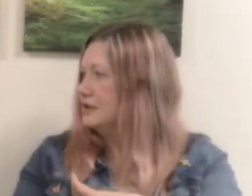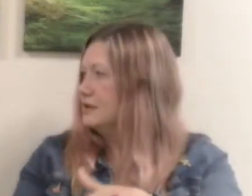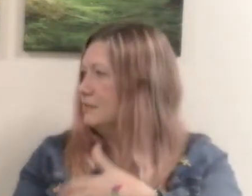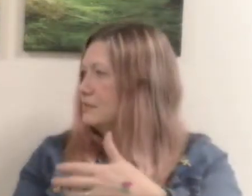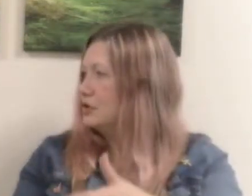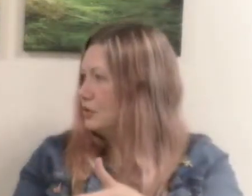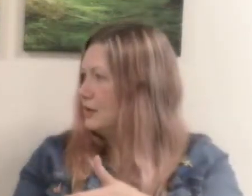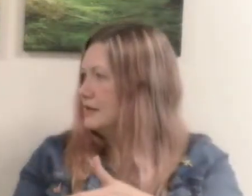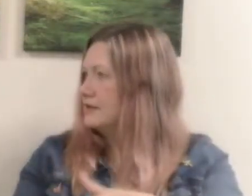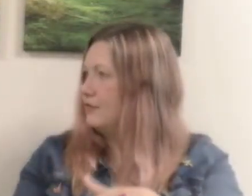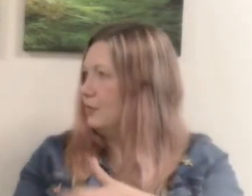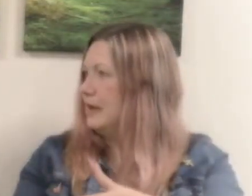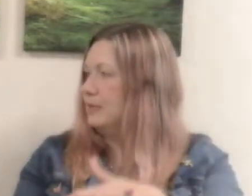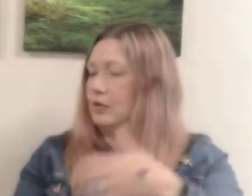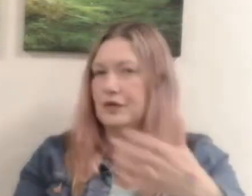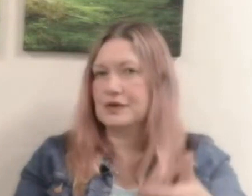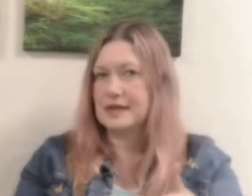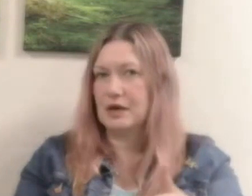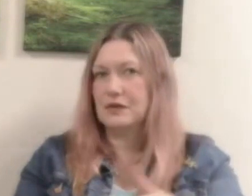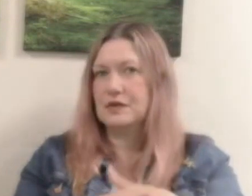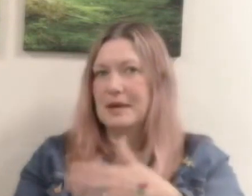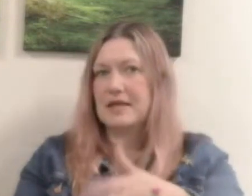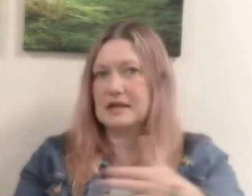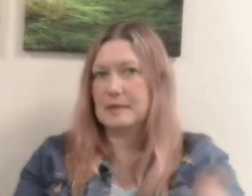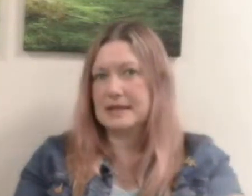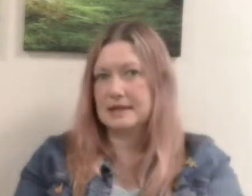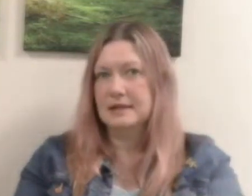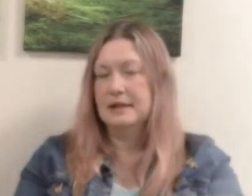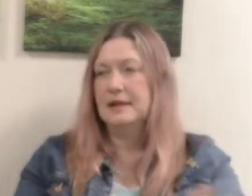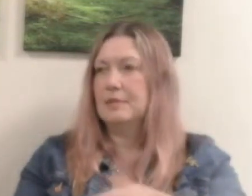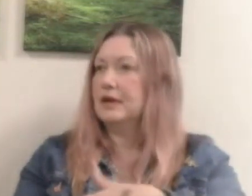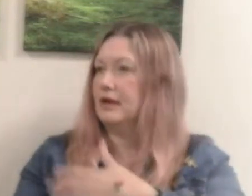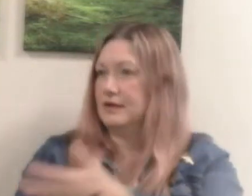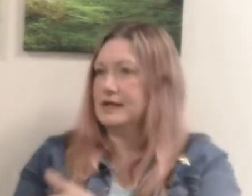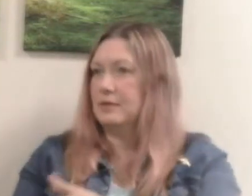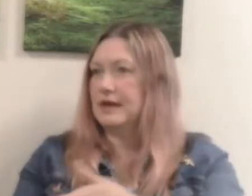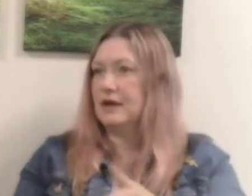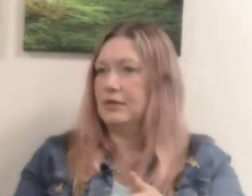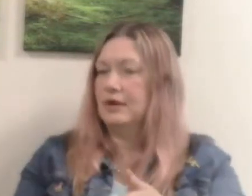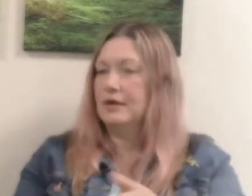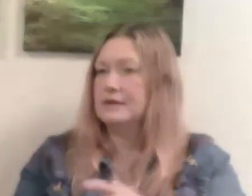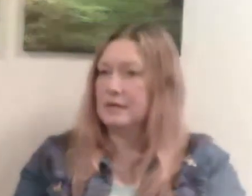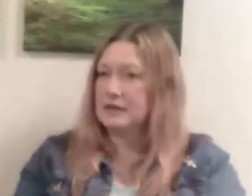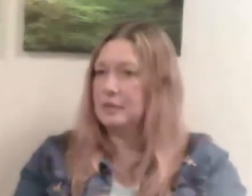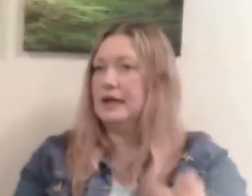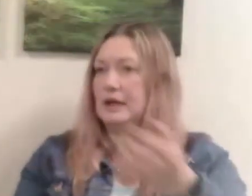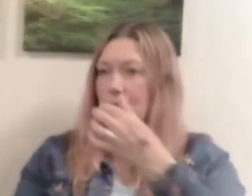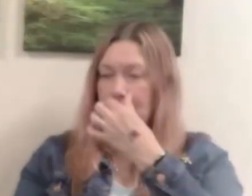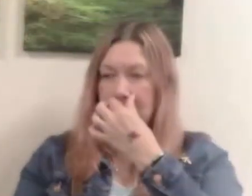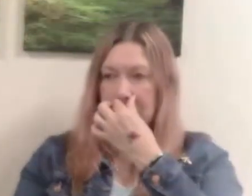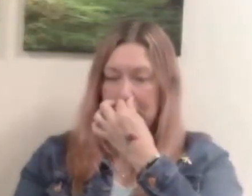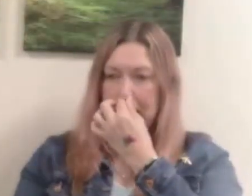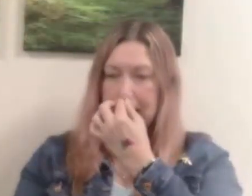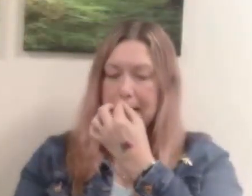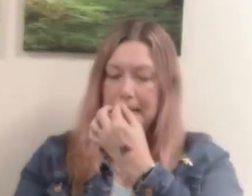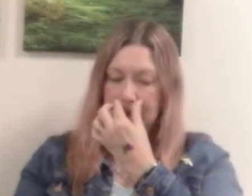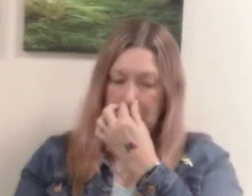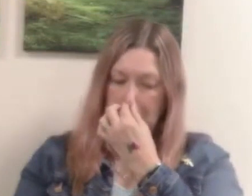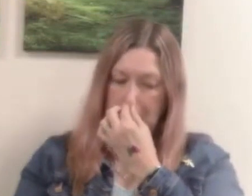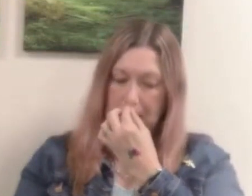and do things for people or for yourself to make things better yeah but like you say without something to pull it along yeah the change we need to